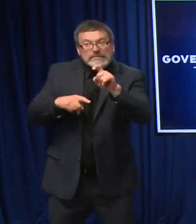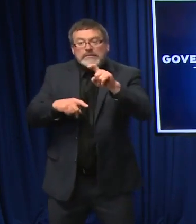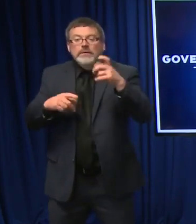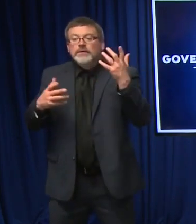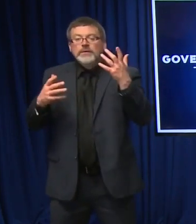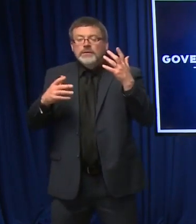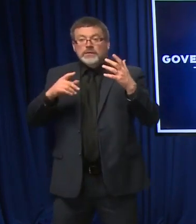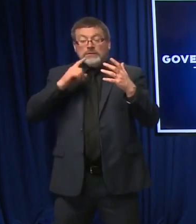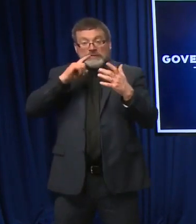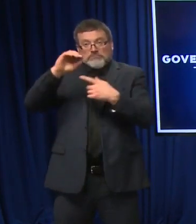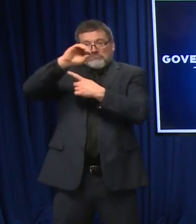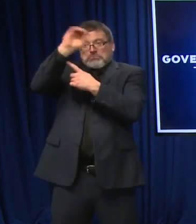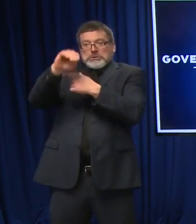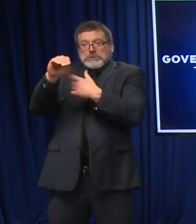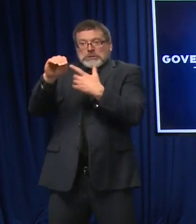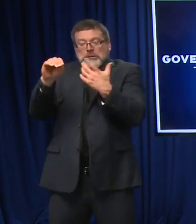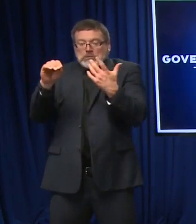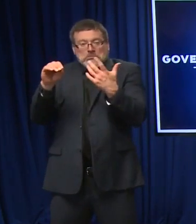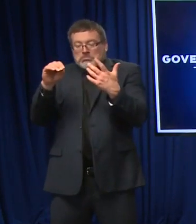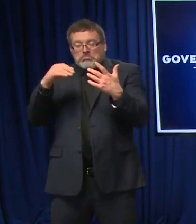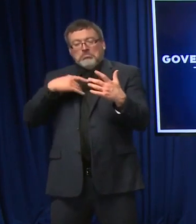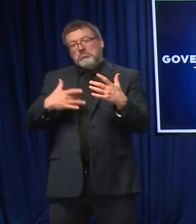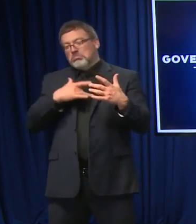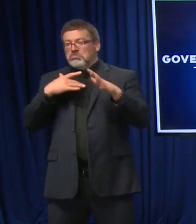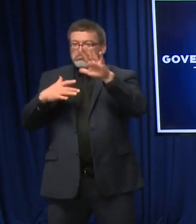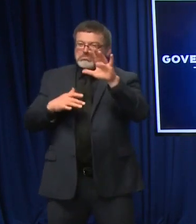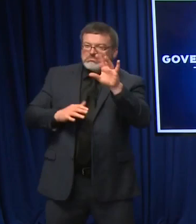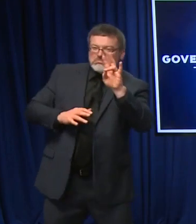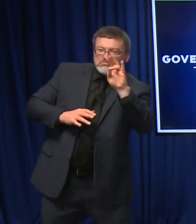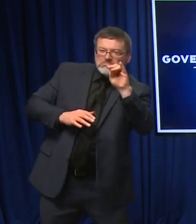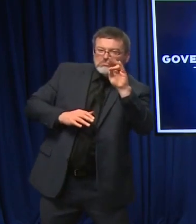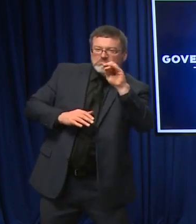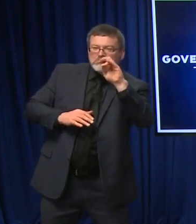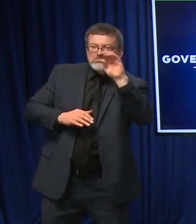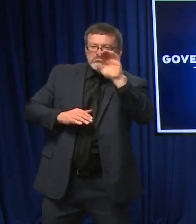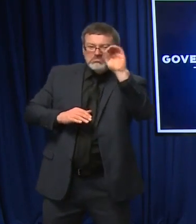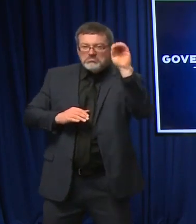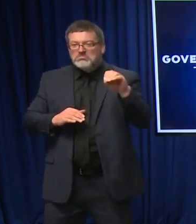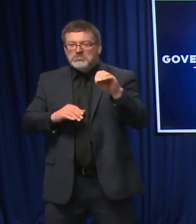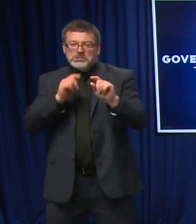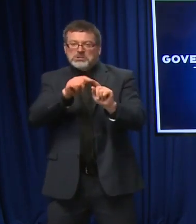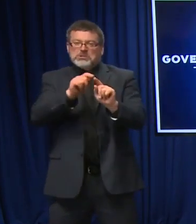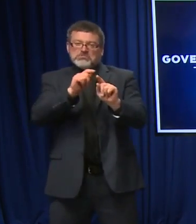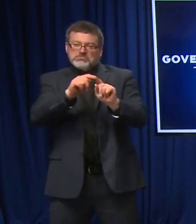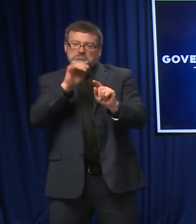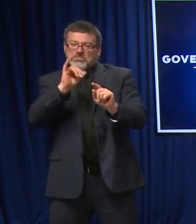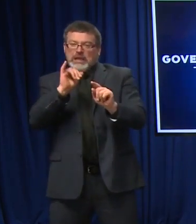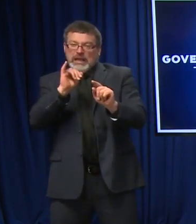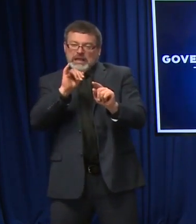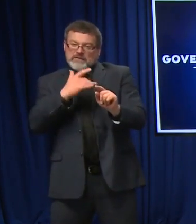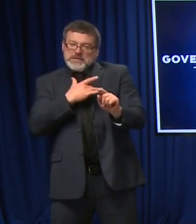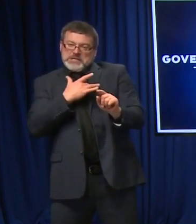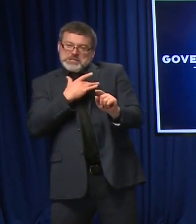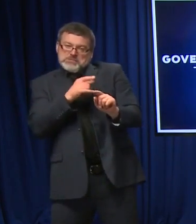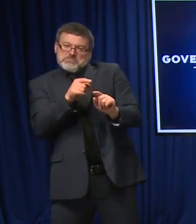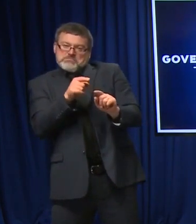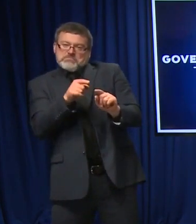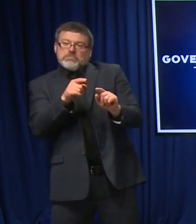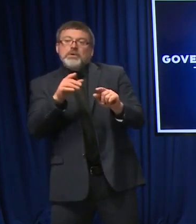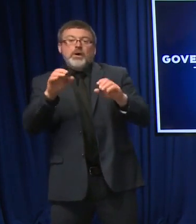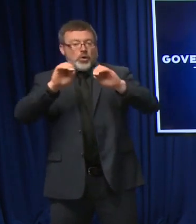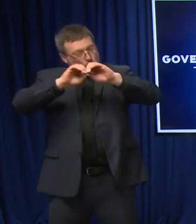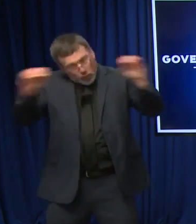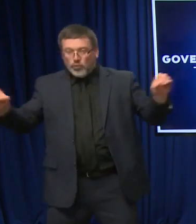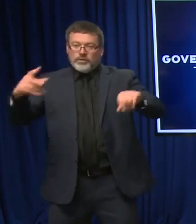with COVID. So right now, about 70% of the people in the hospital today are unvaccinated